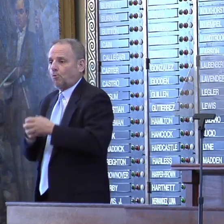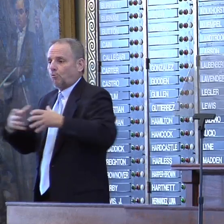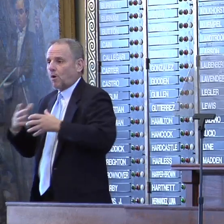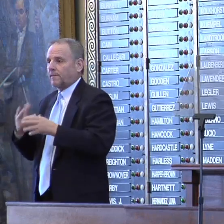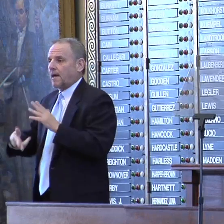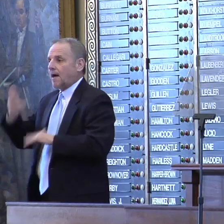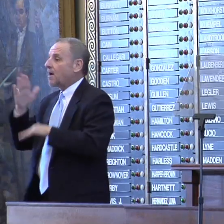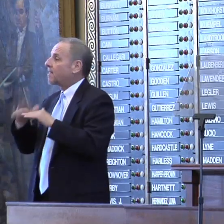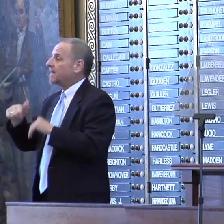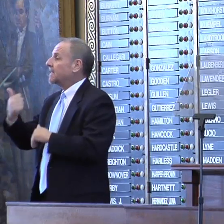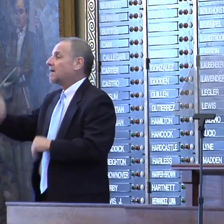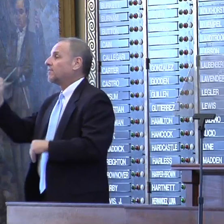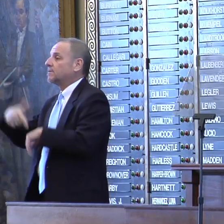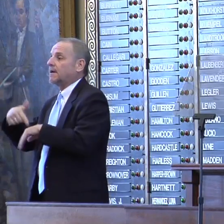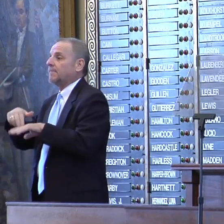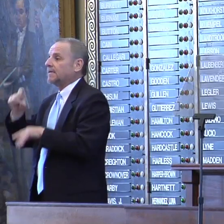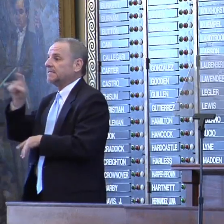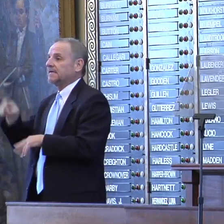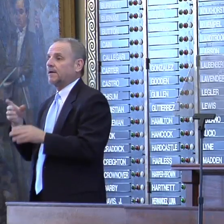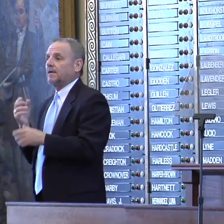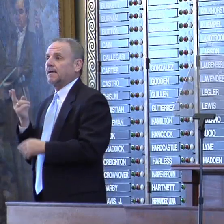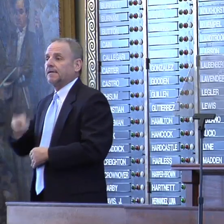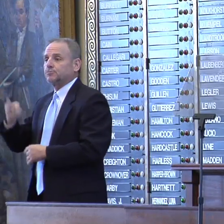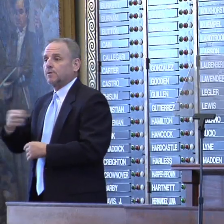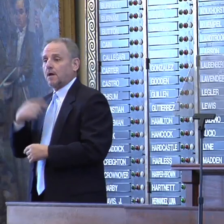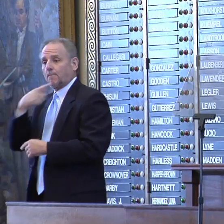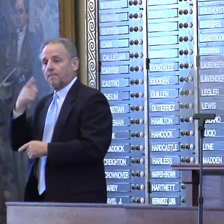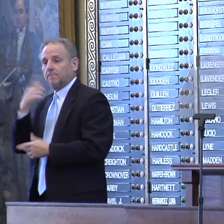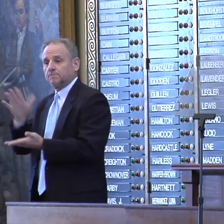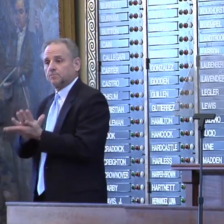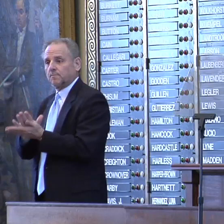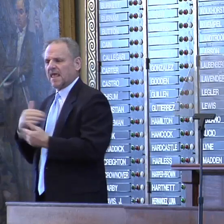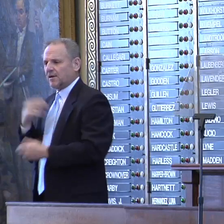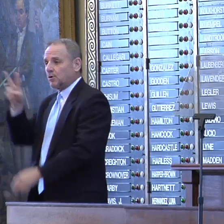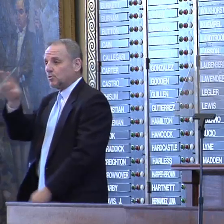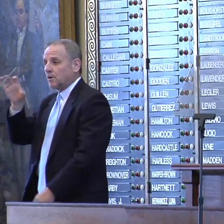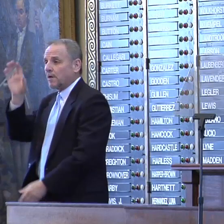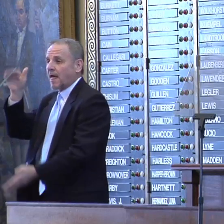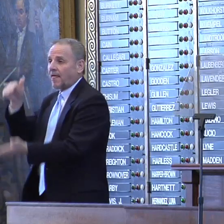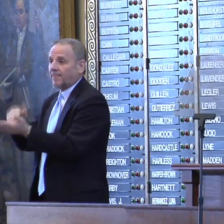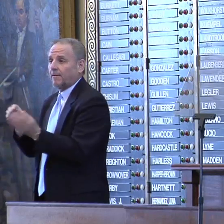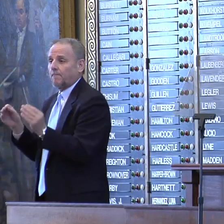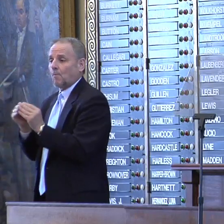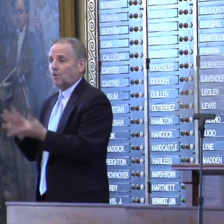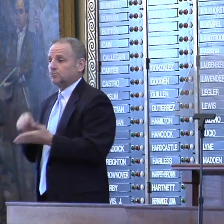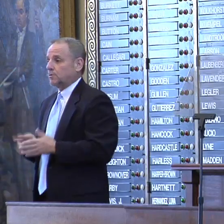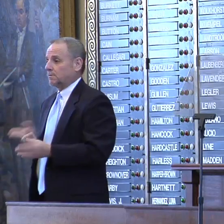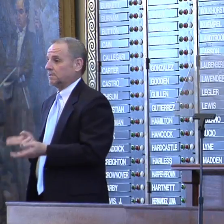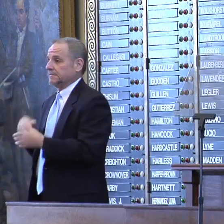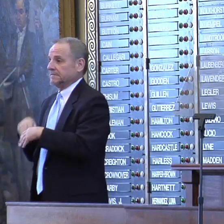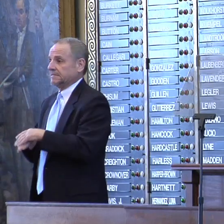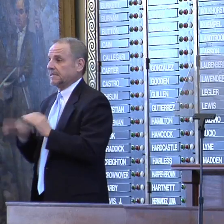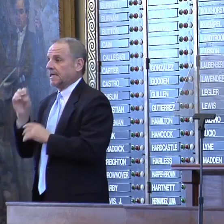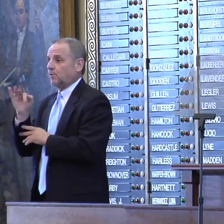than any time in Texas history. Our public institutions had 200,000 more students enrolled in